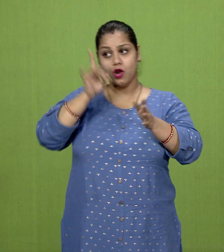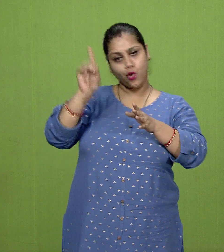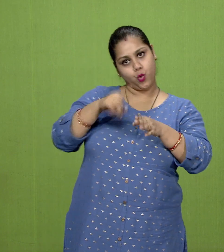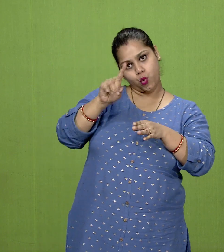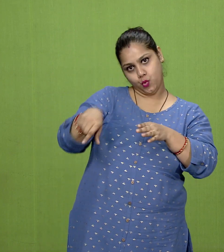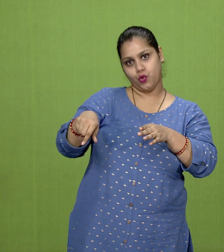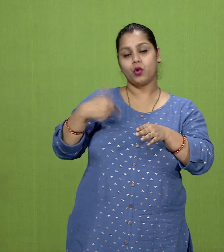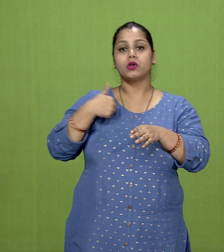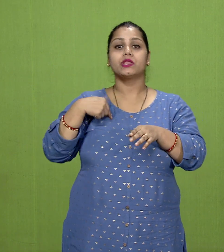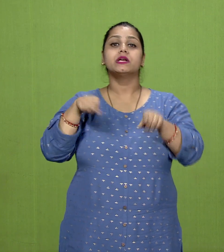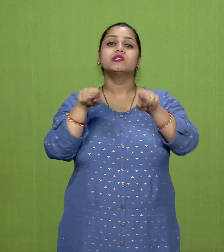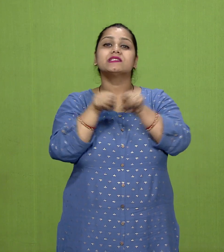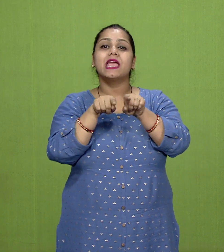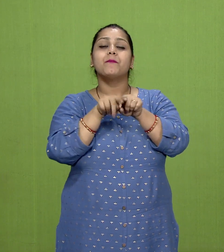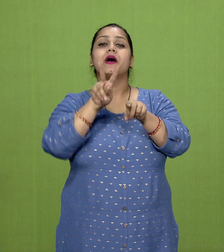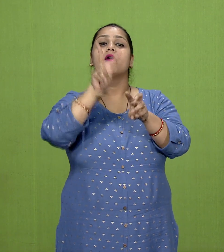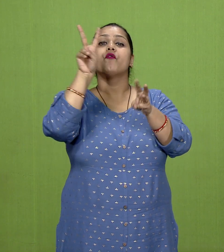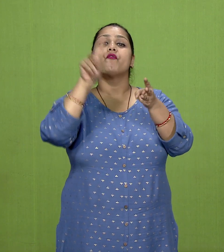And Vedic sacrifices.